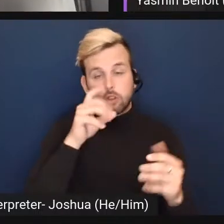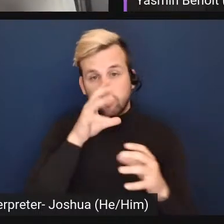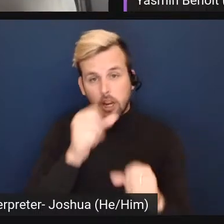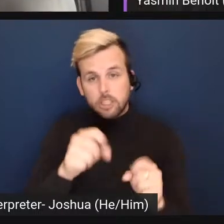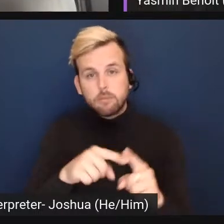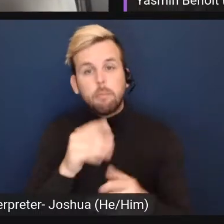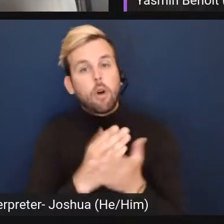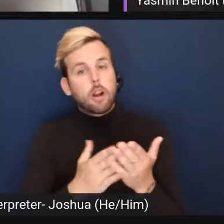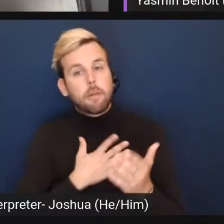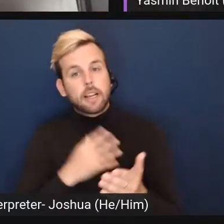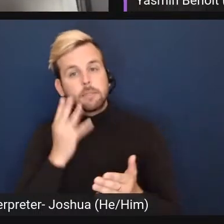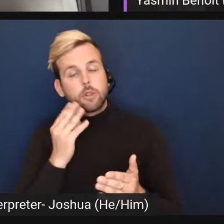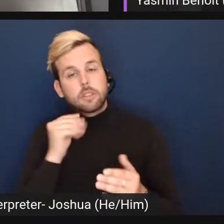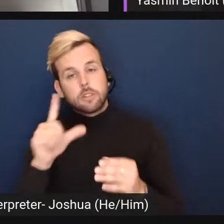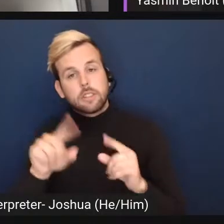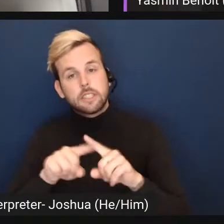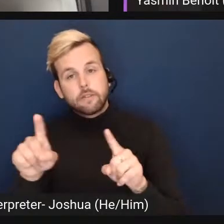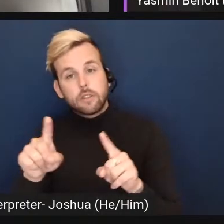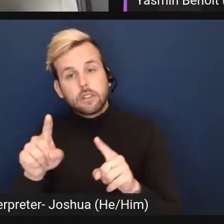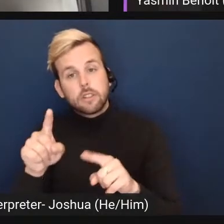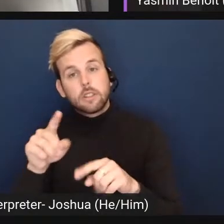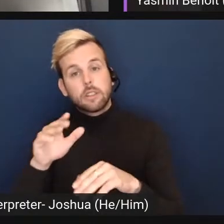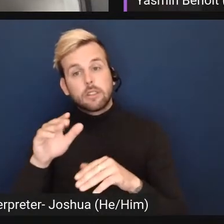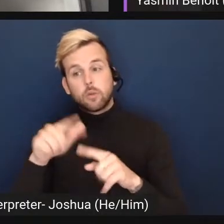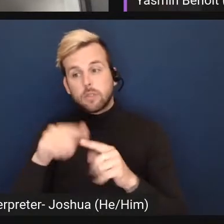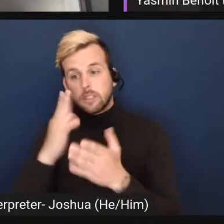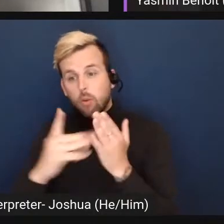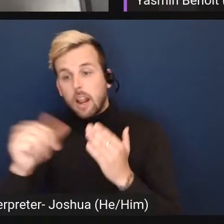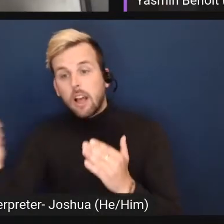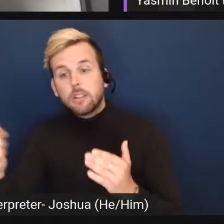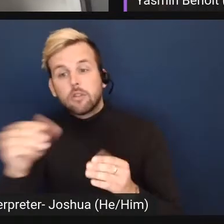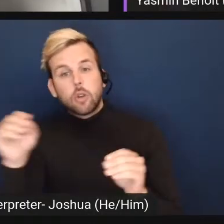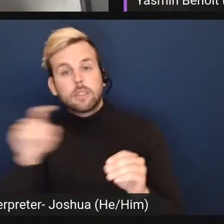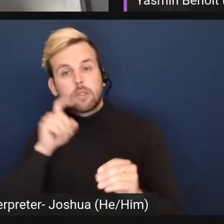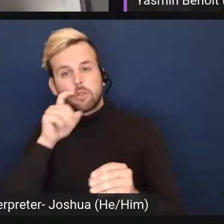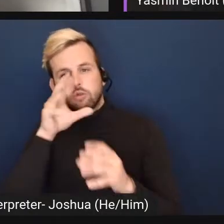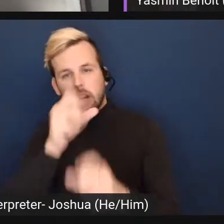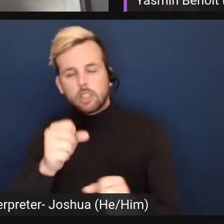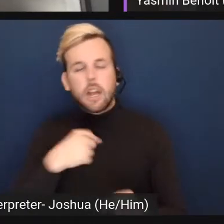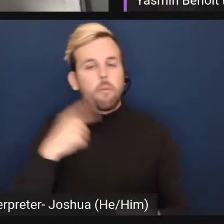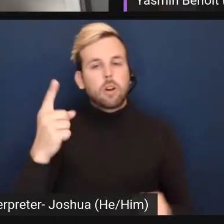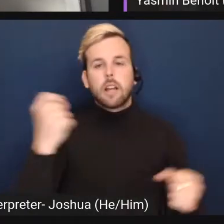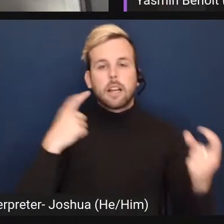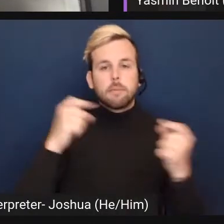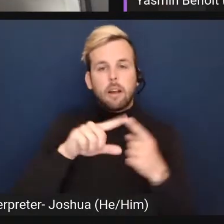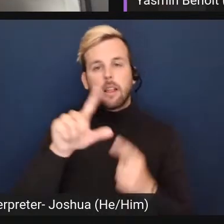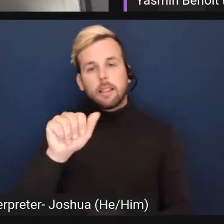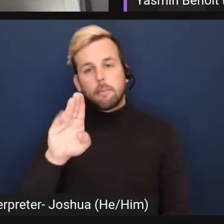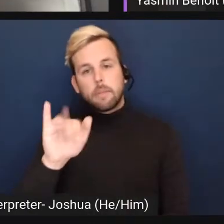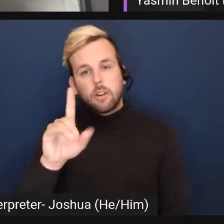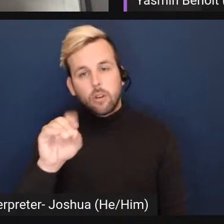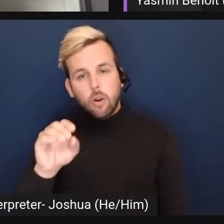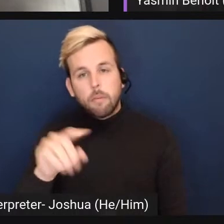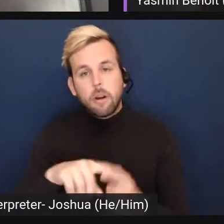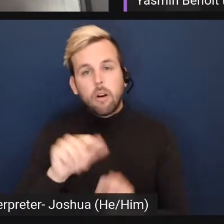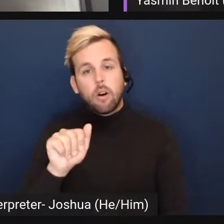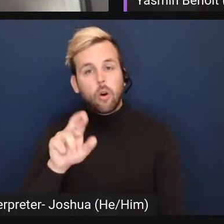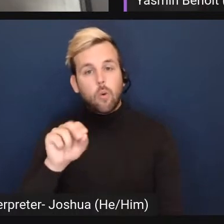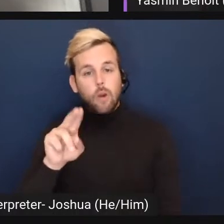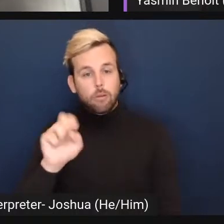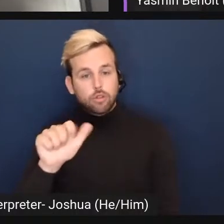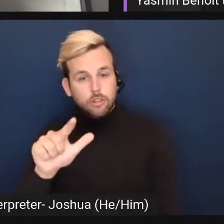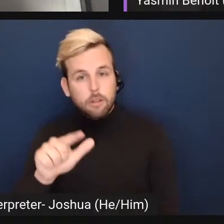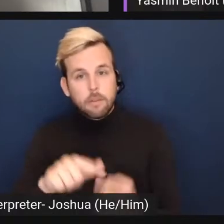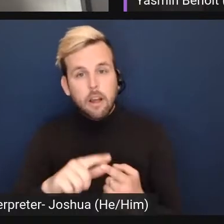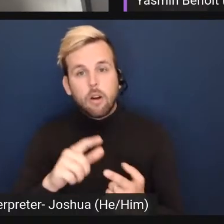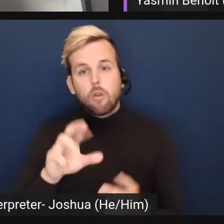experience that are still different to someone else who also doesn't experience sexual attraction. I'm always asked about libido. I'm always asked about arousal. I'm always asked about romantic